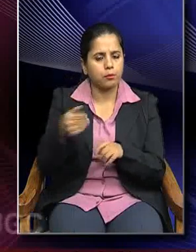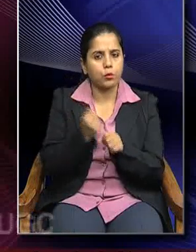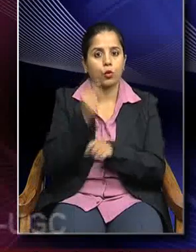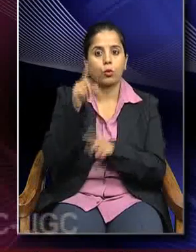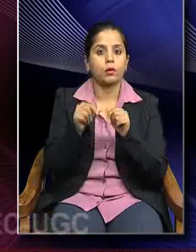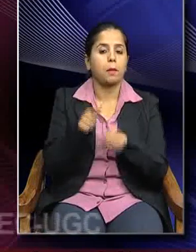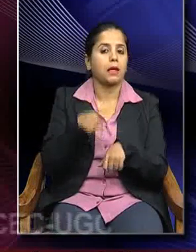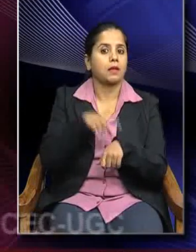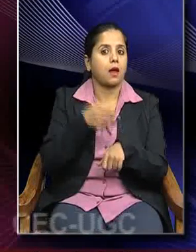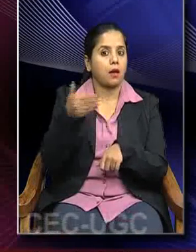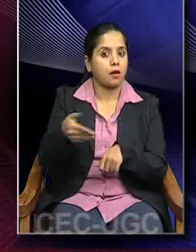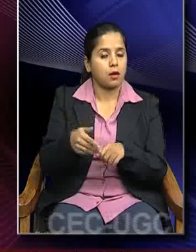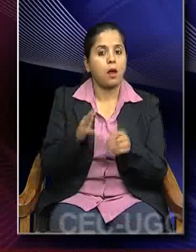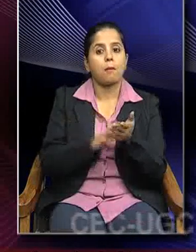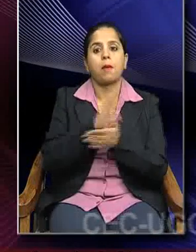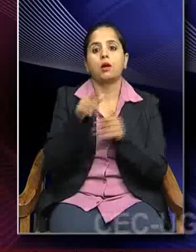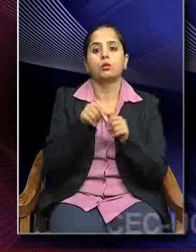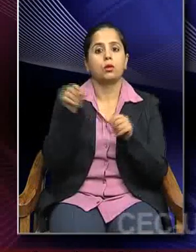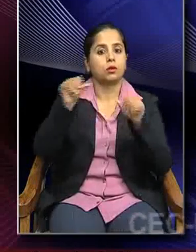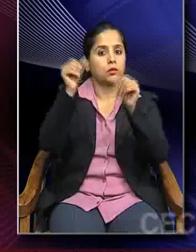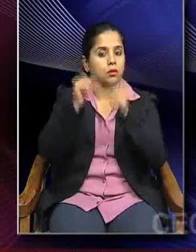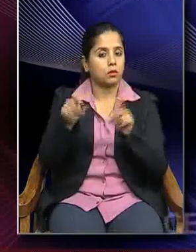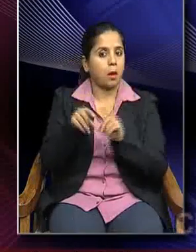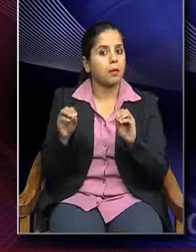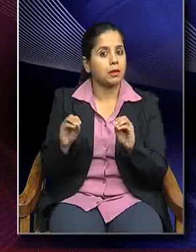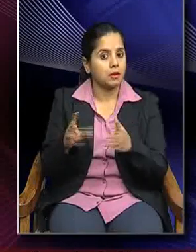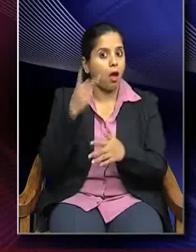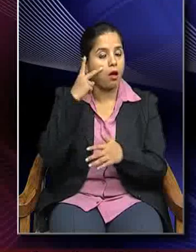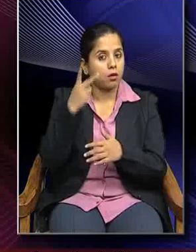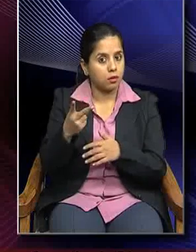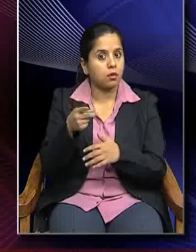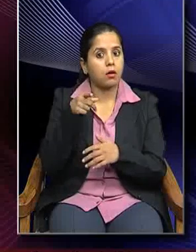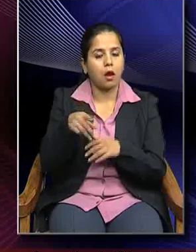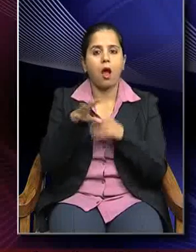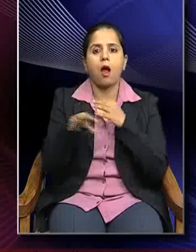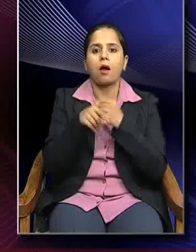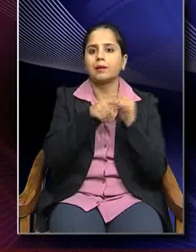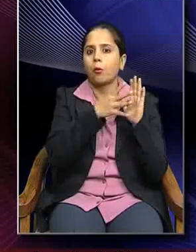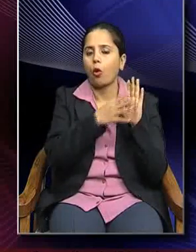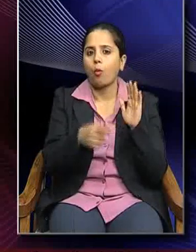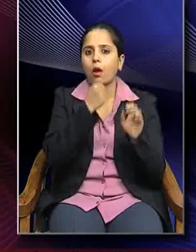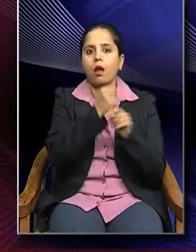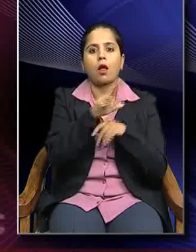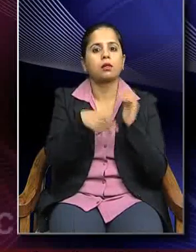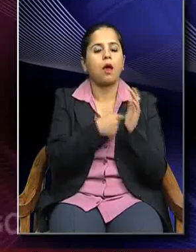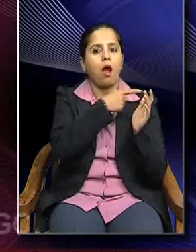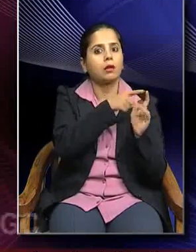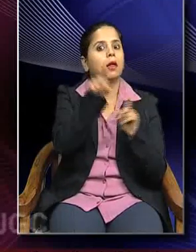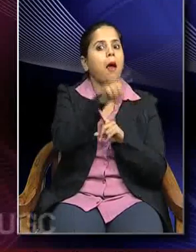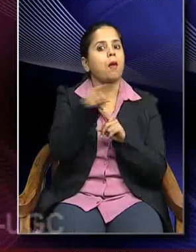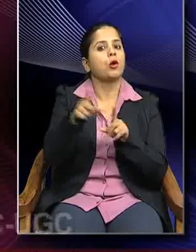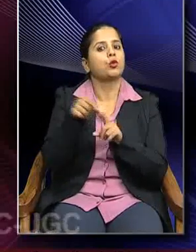period, even Mathura sculptures started adding these features in their sculptures.